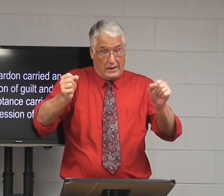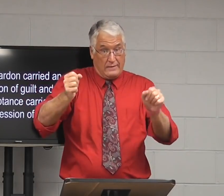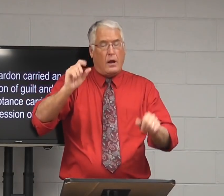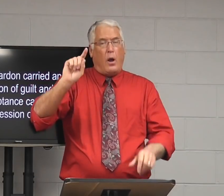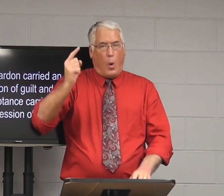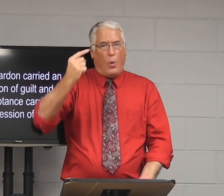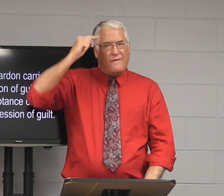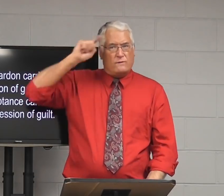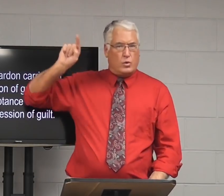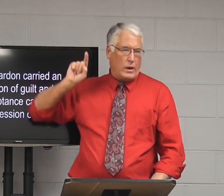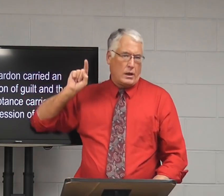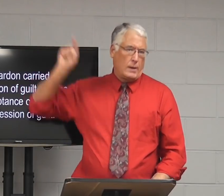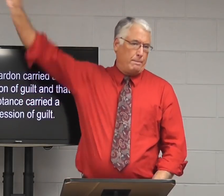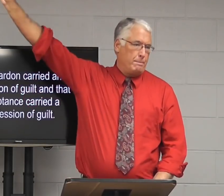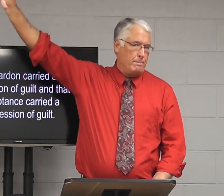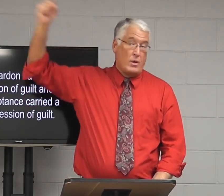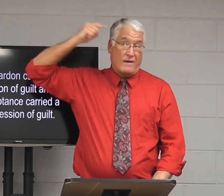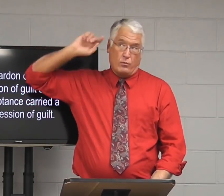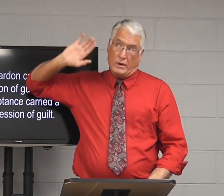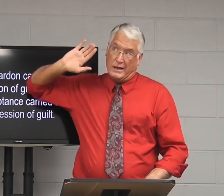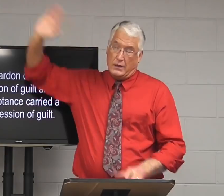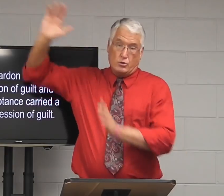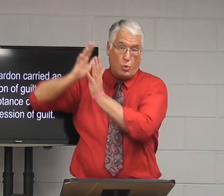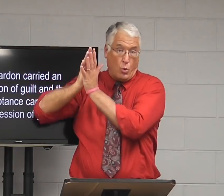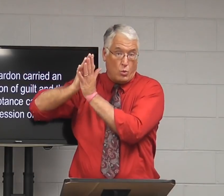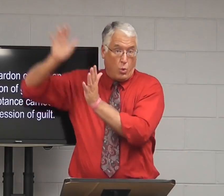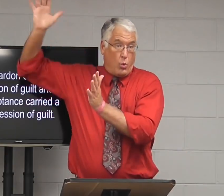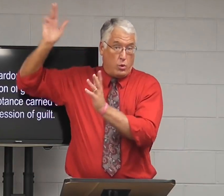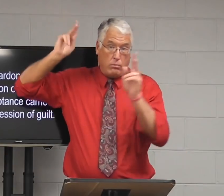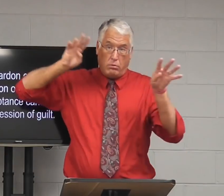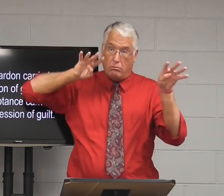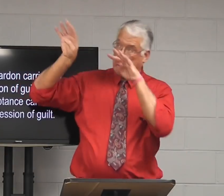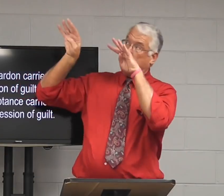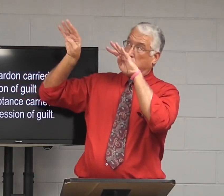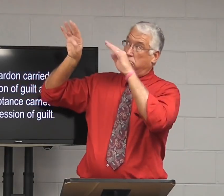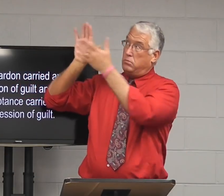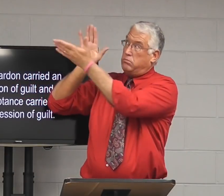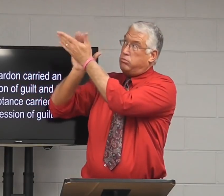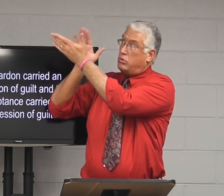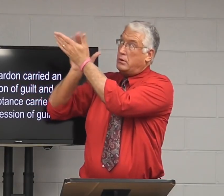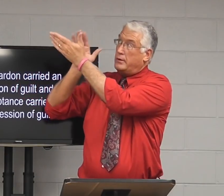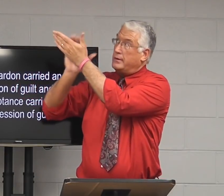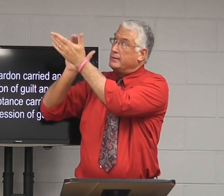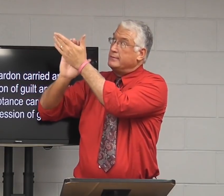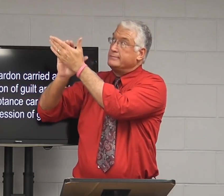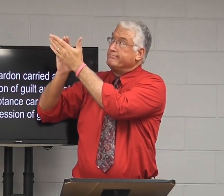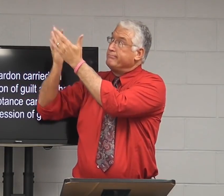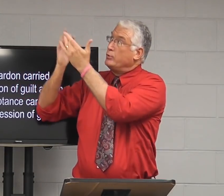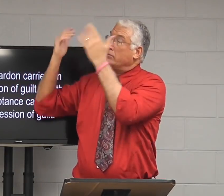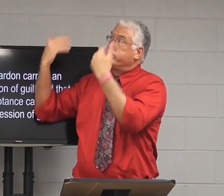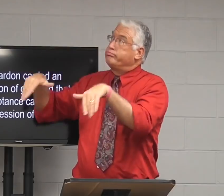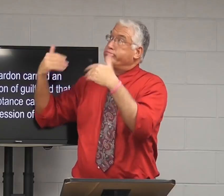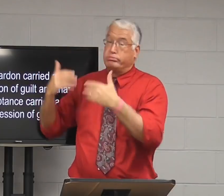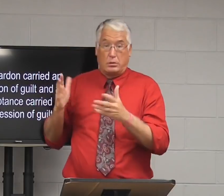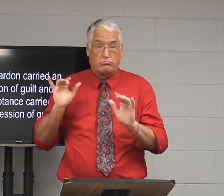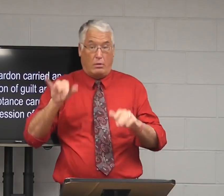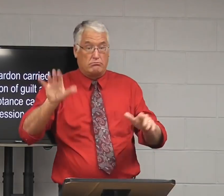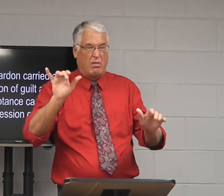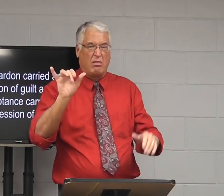And for salvation was only for Jesus and his glory. And that we could praise God for his mercy.